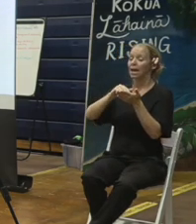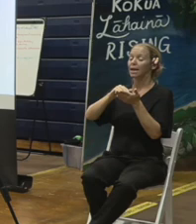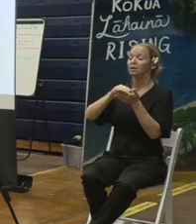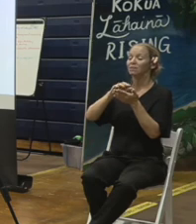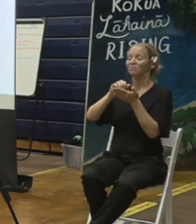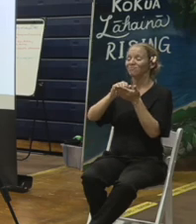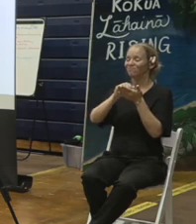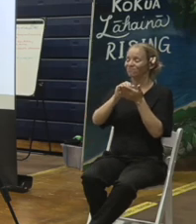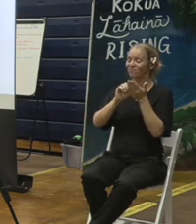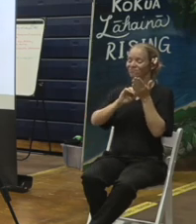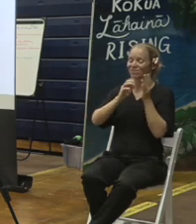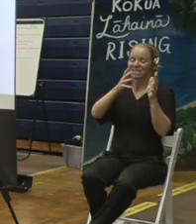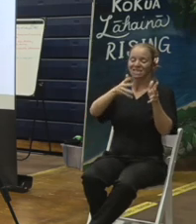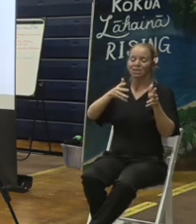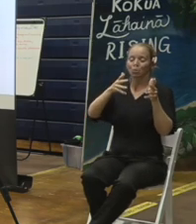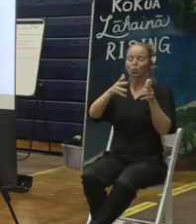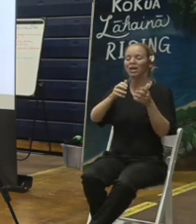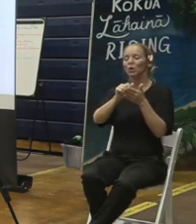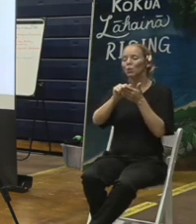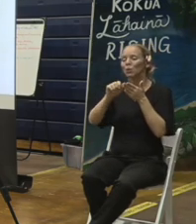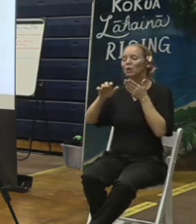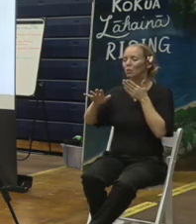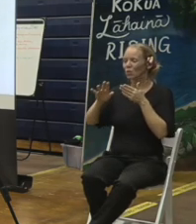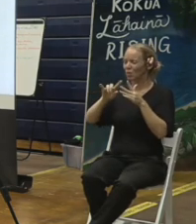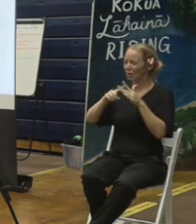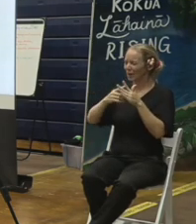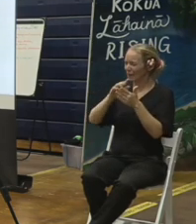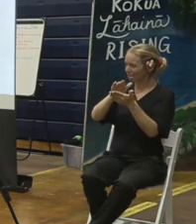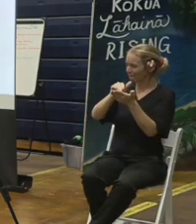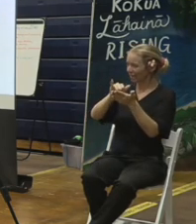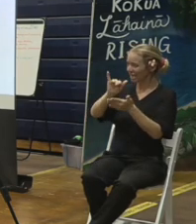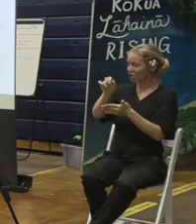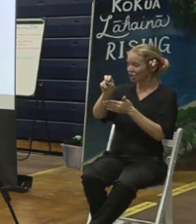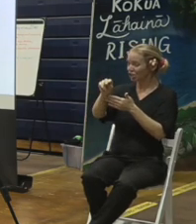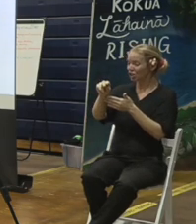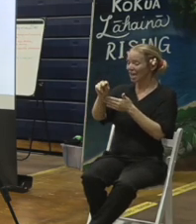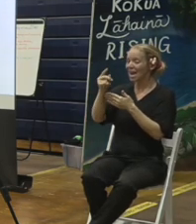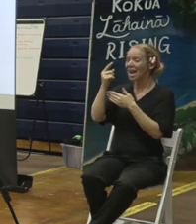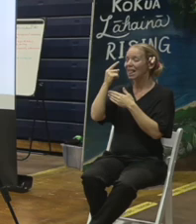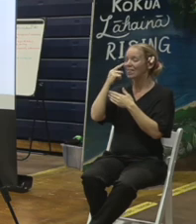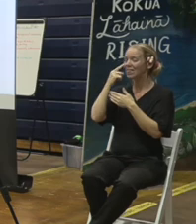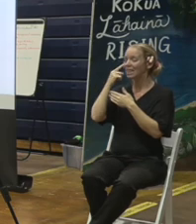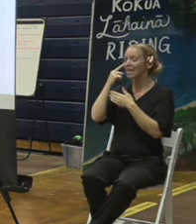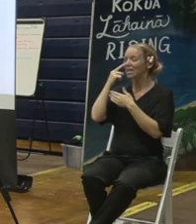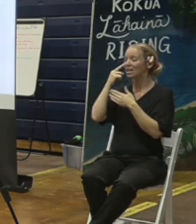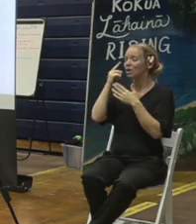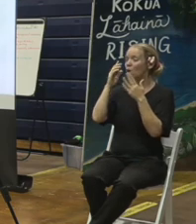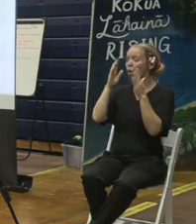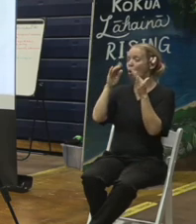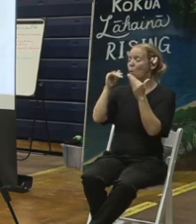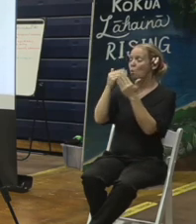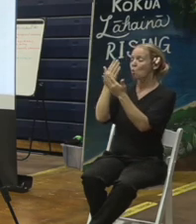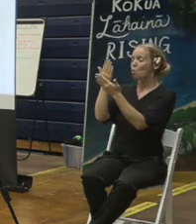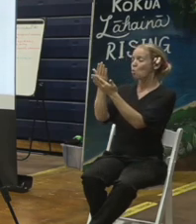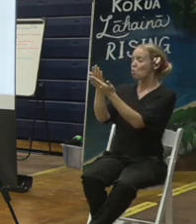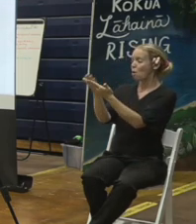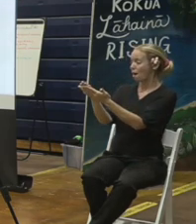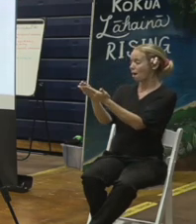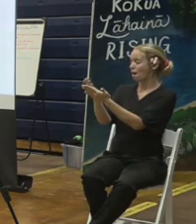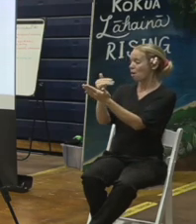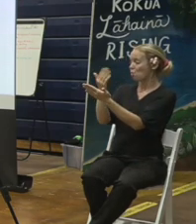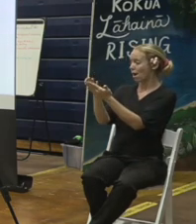and the temporary debris storage site to hopefully be able to start receiving that material in mid-January